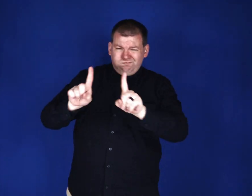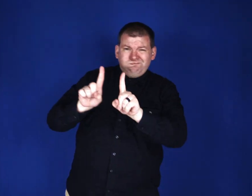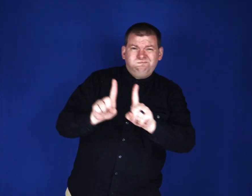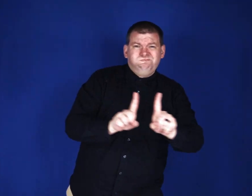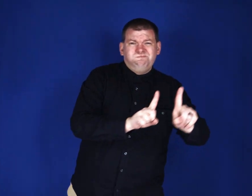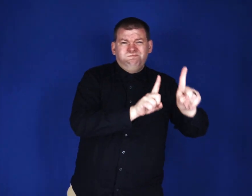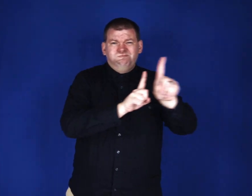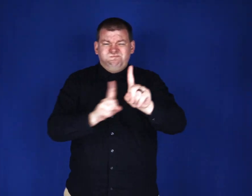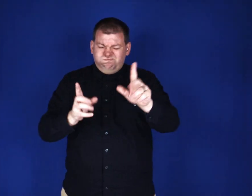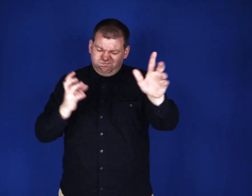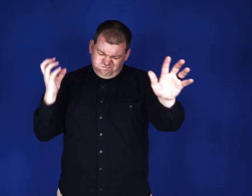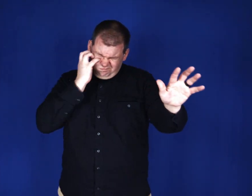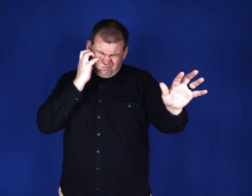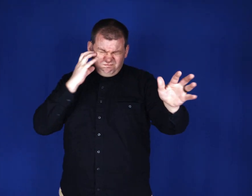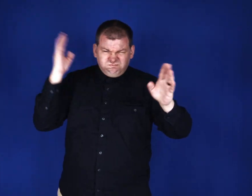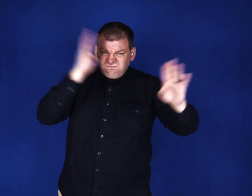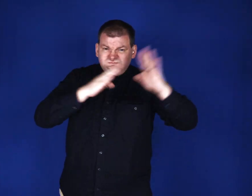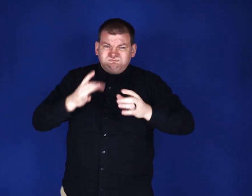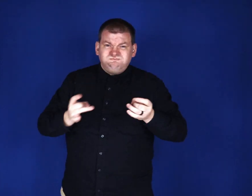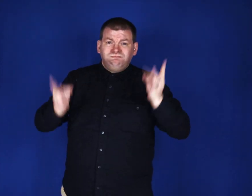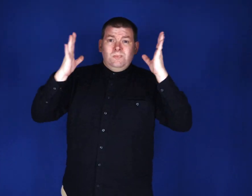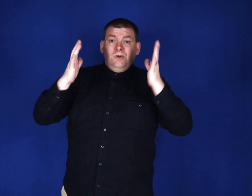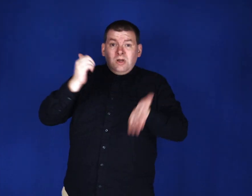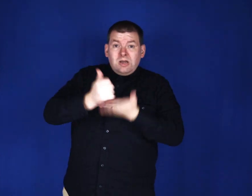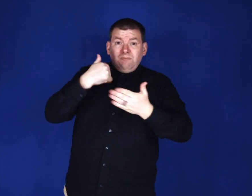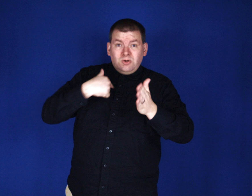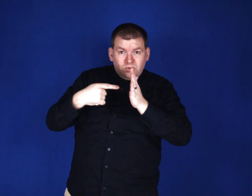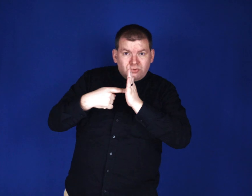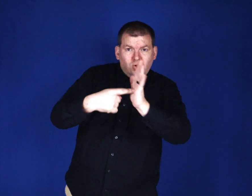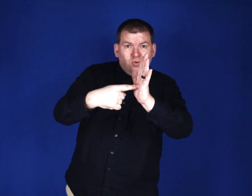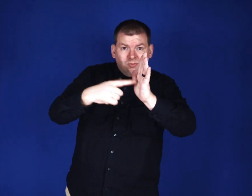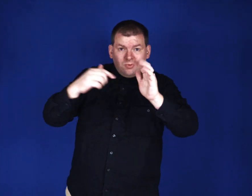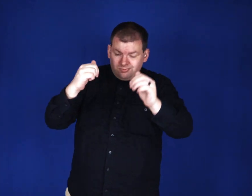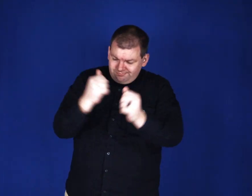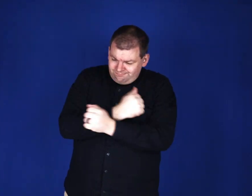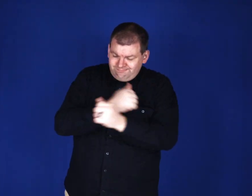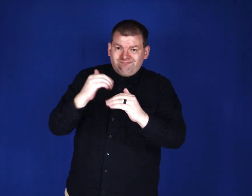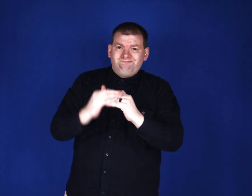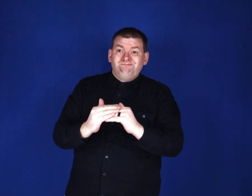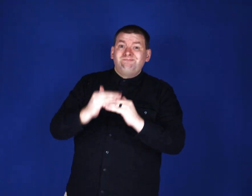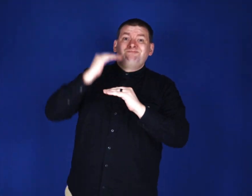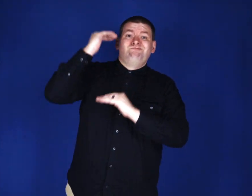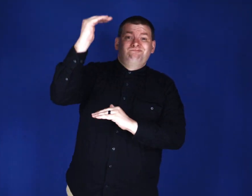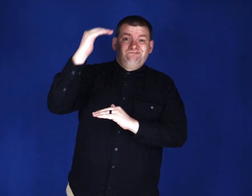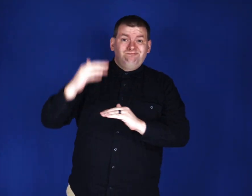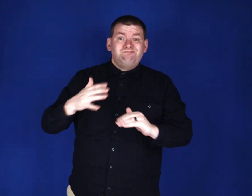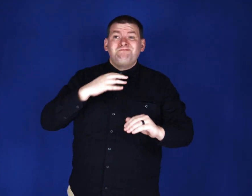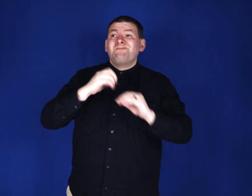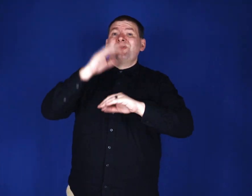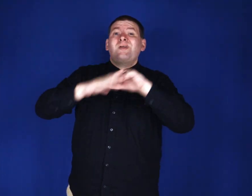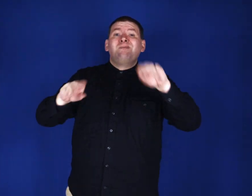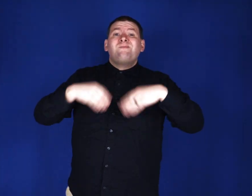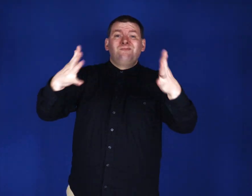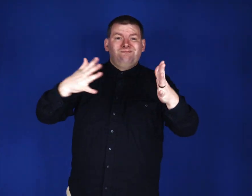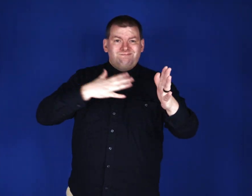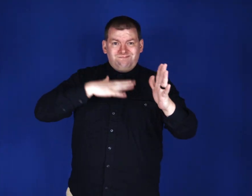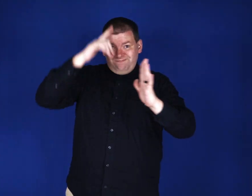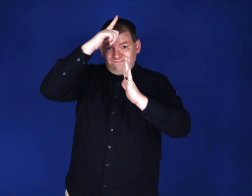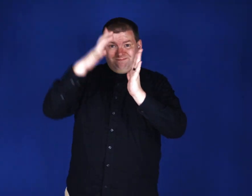by my side through thick and thin, offering his helping hand and showing boundless love. More than a provider, my father